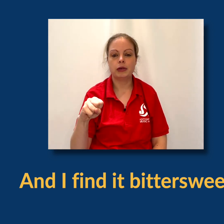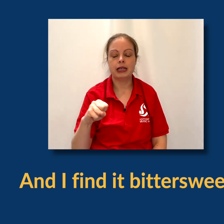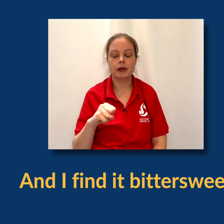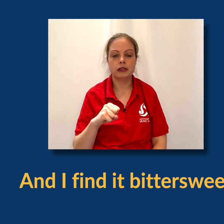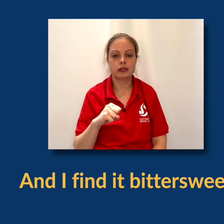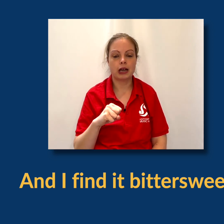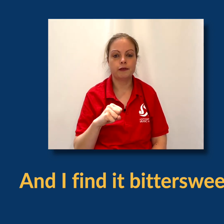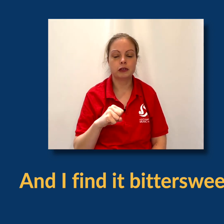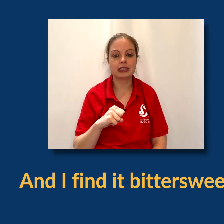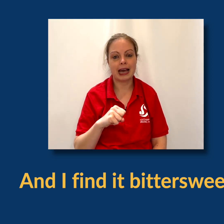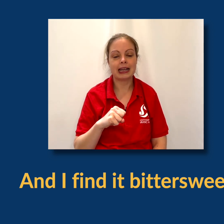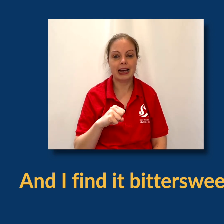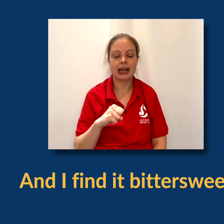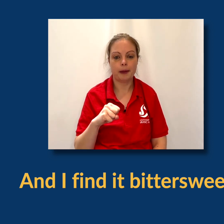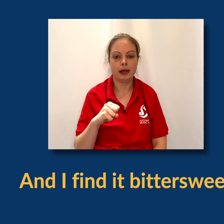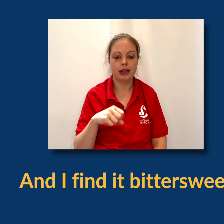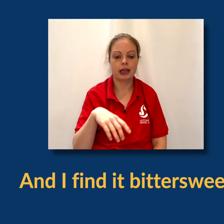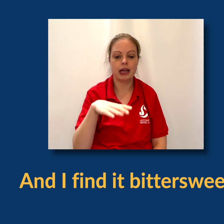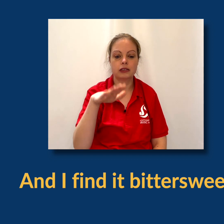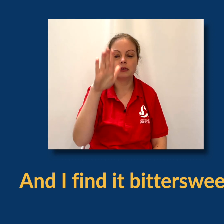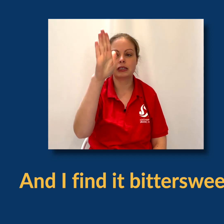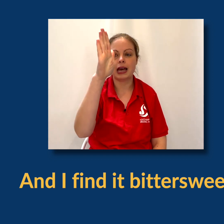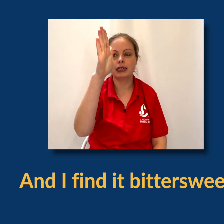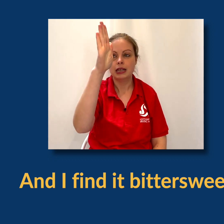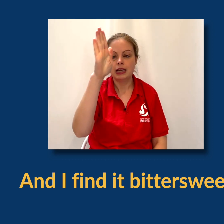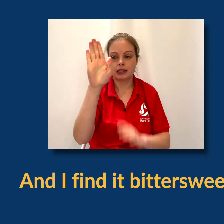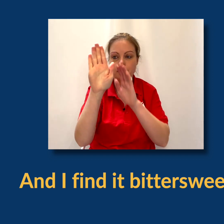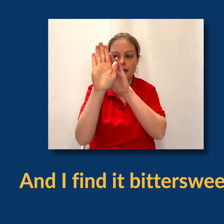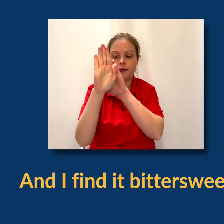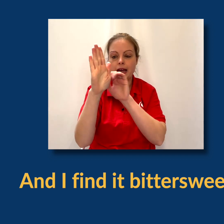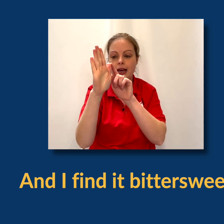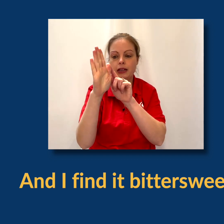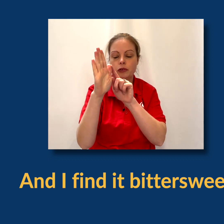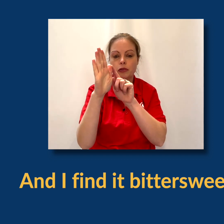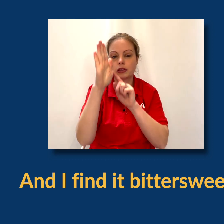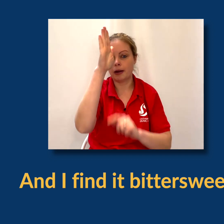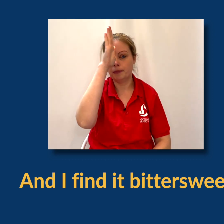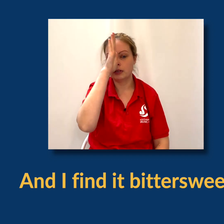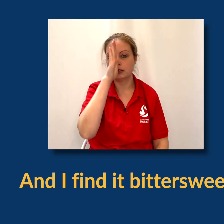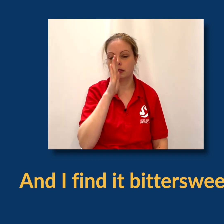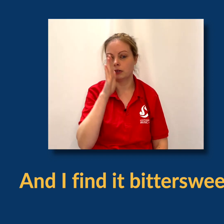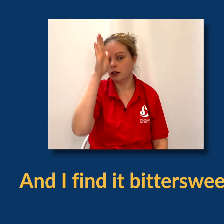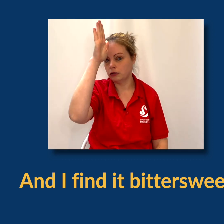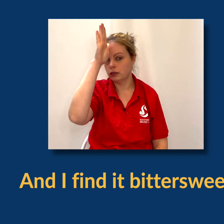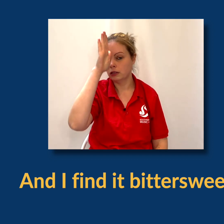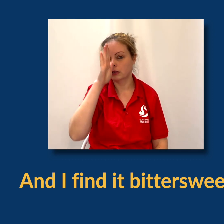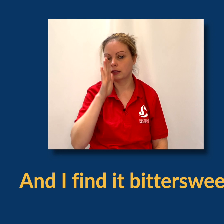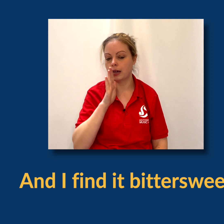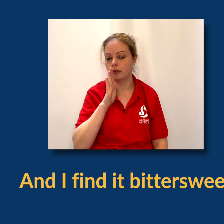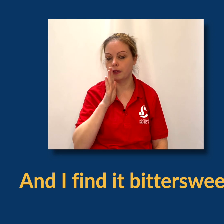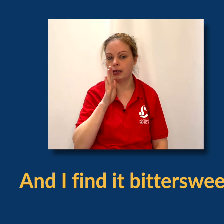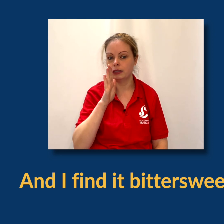bittersweet. Now we're going to do the sign for sad and happy. Okay, so sad is going to be a flat hand with your thumb touching your nose,